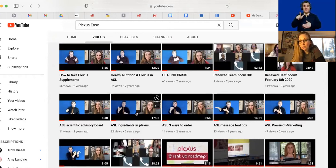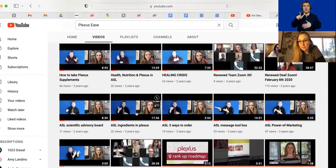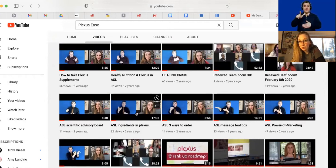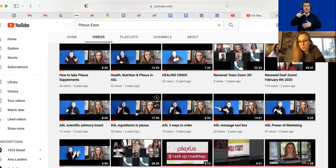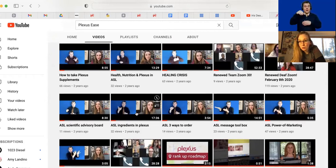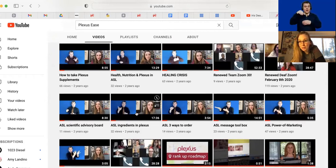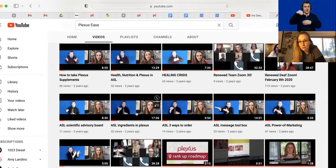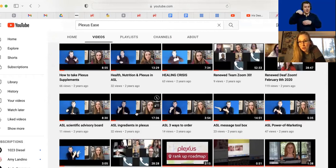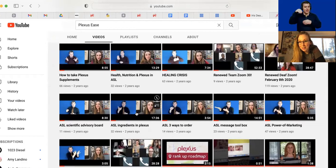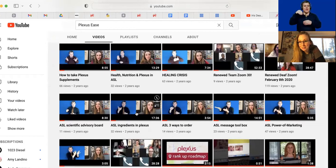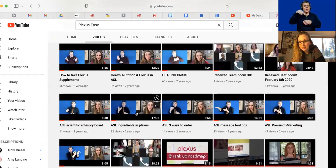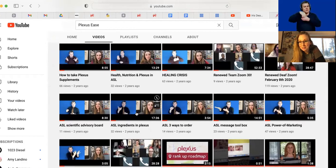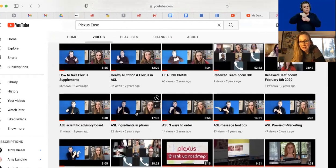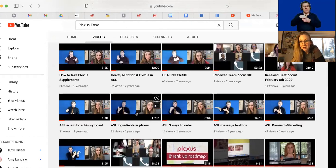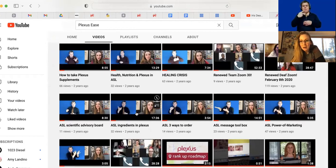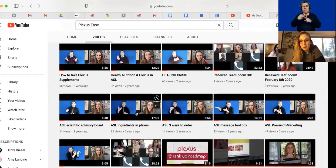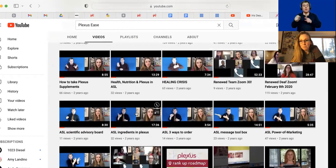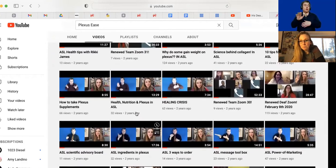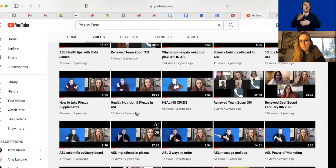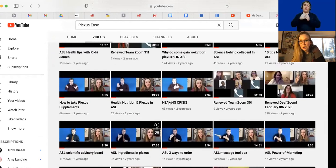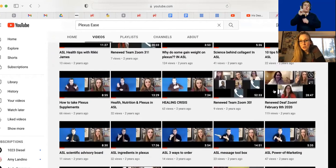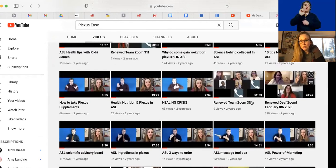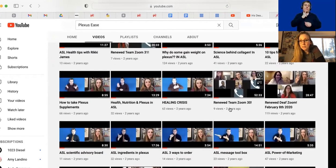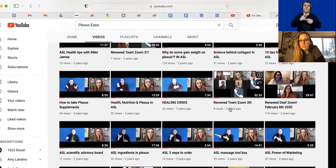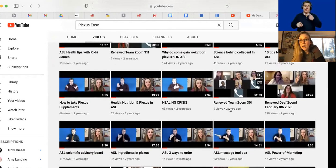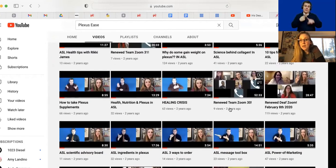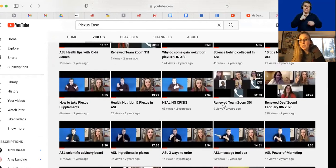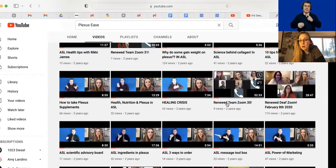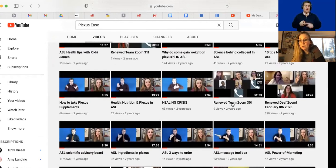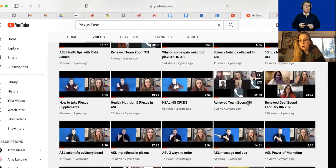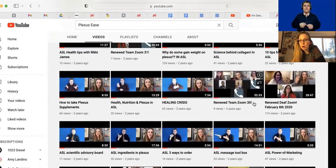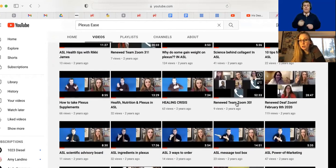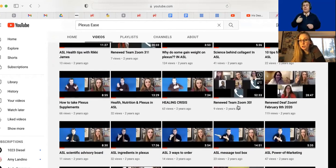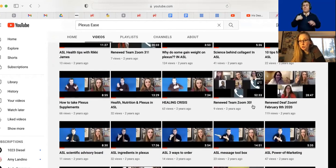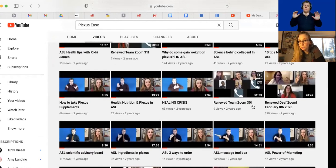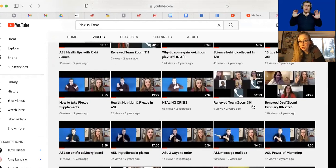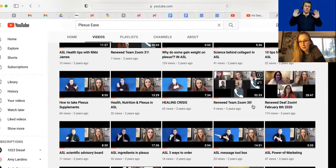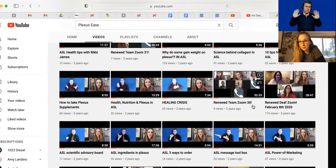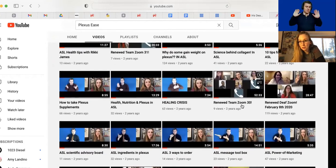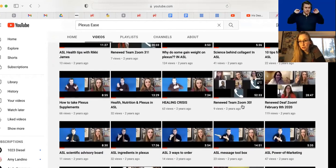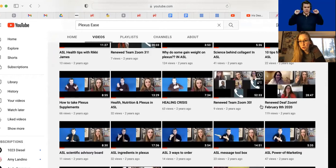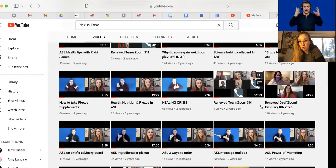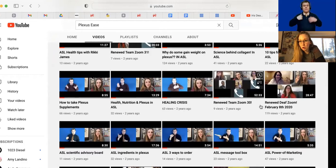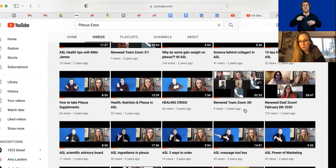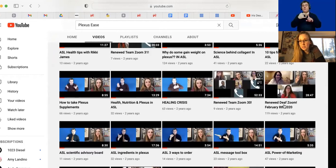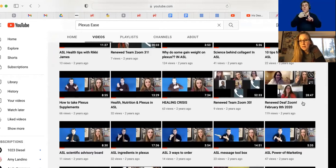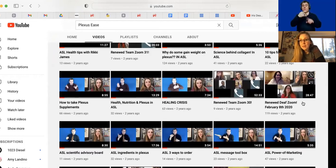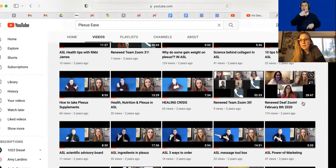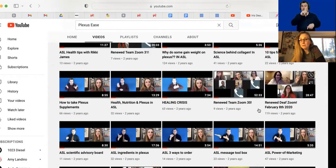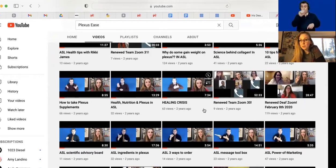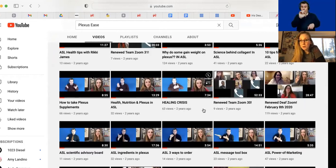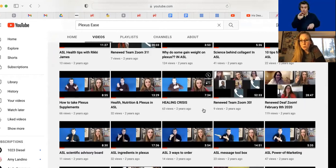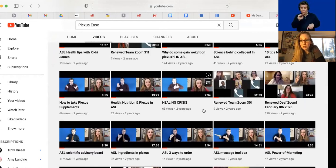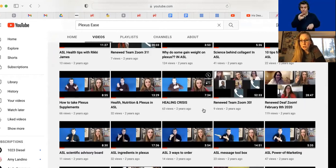share this with your deaf friends. Um, there's a ton of our zoom chats and our zoom calls.